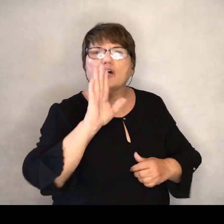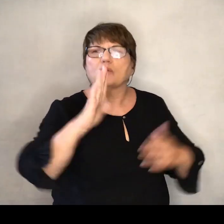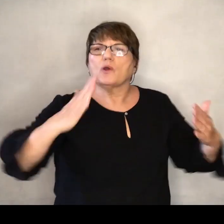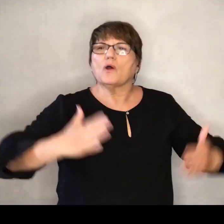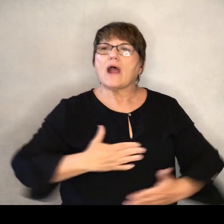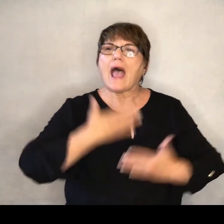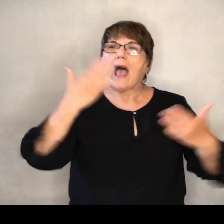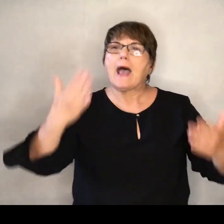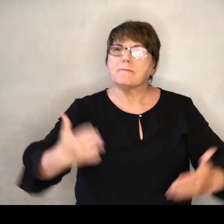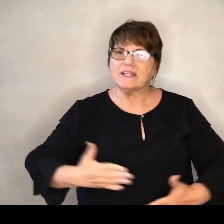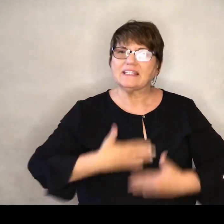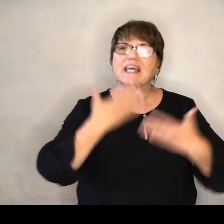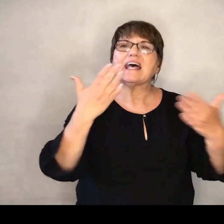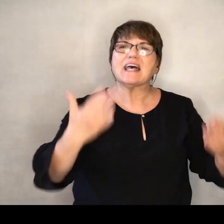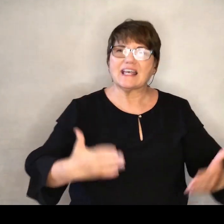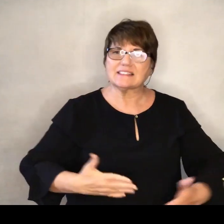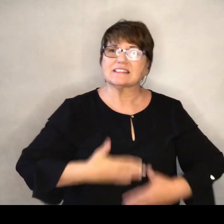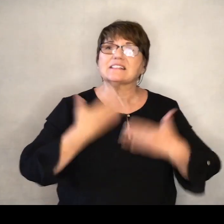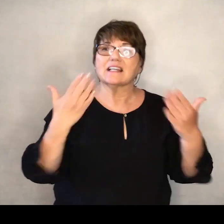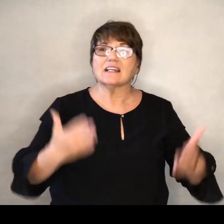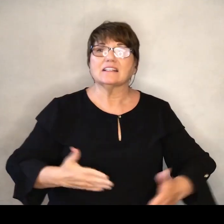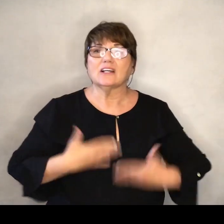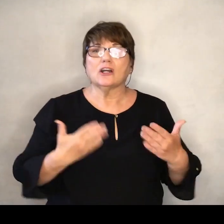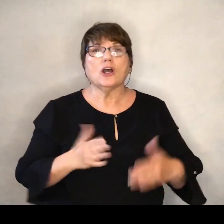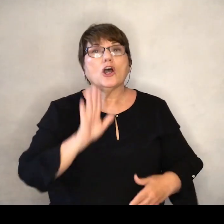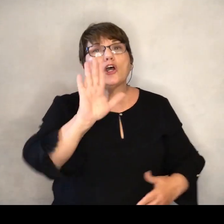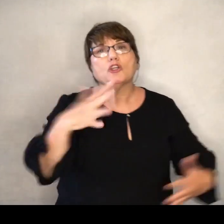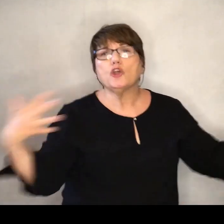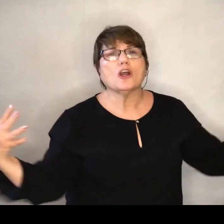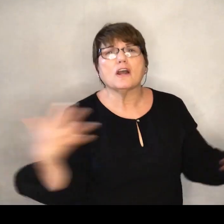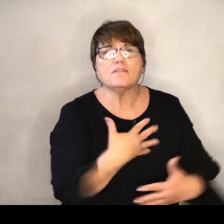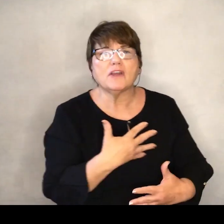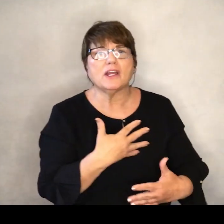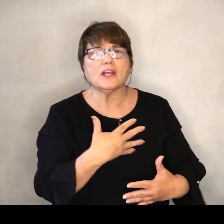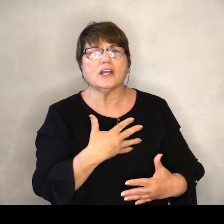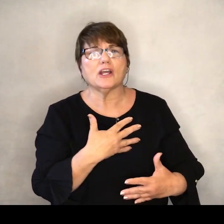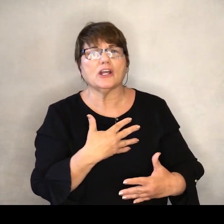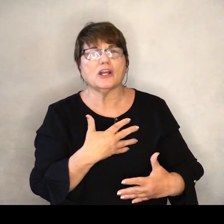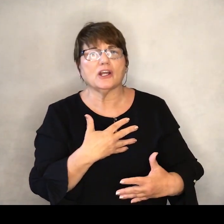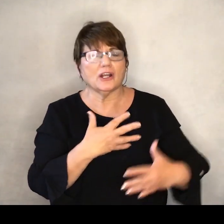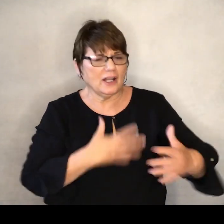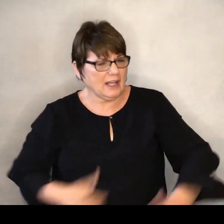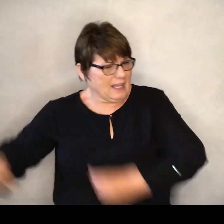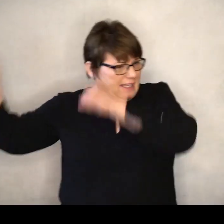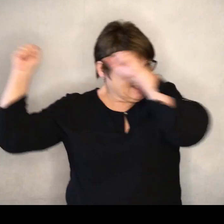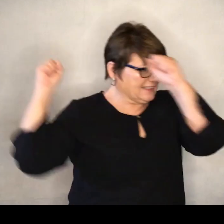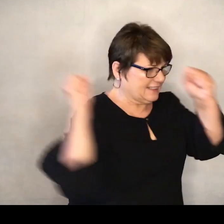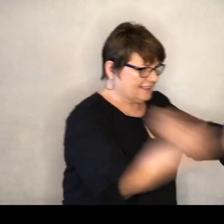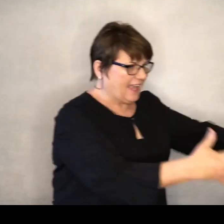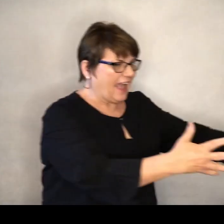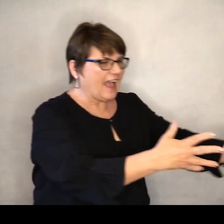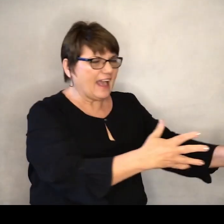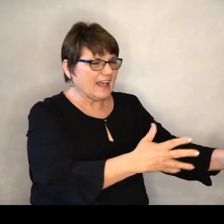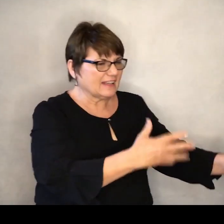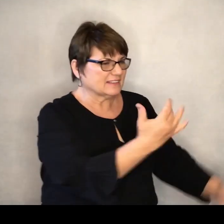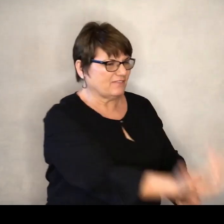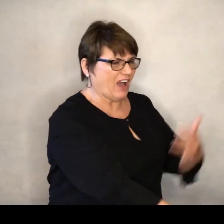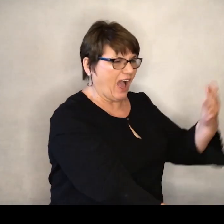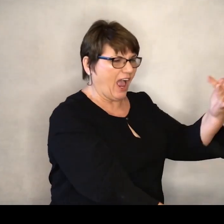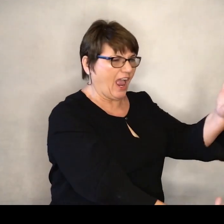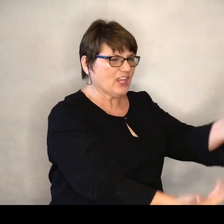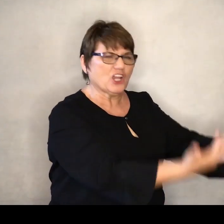happiness Cast your lead in the fire,